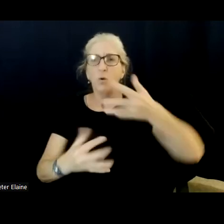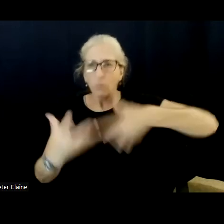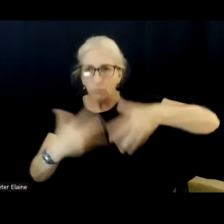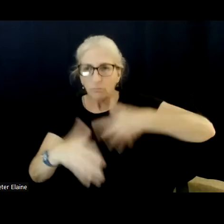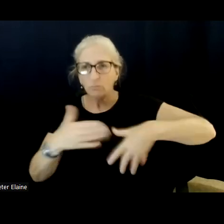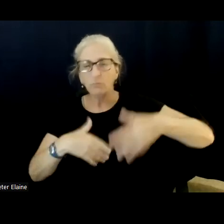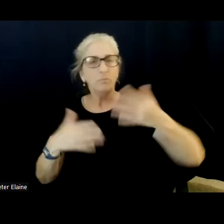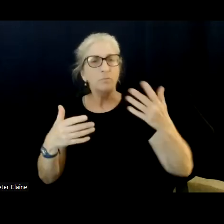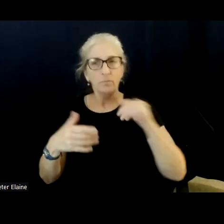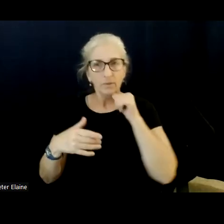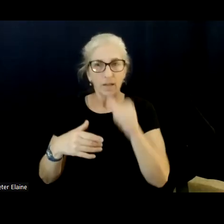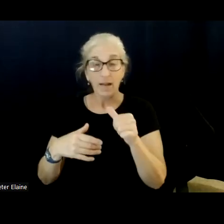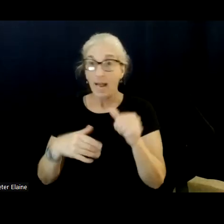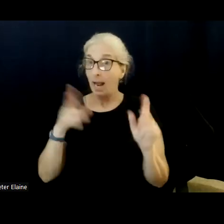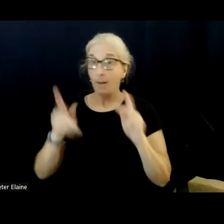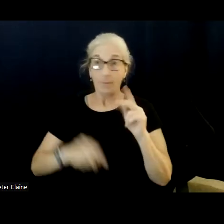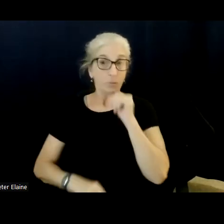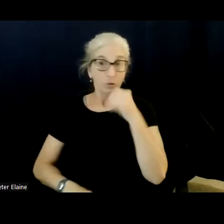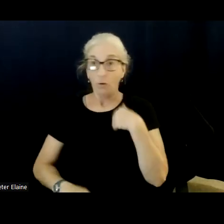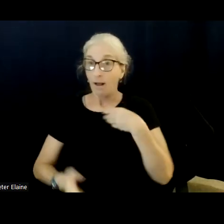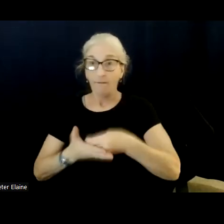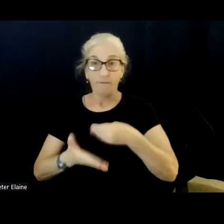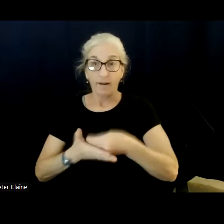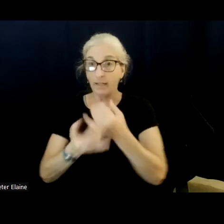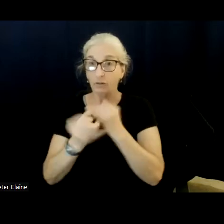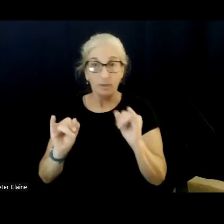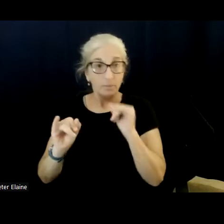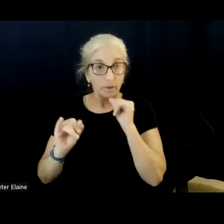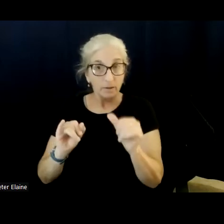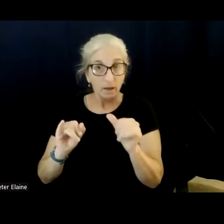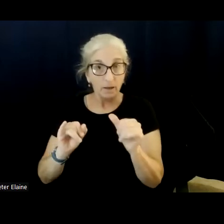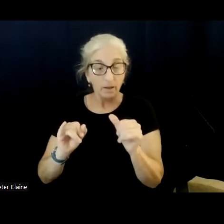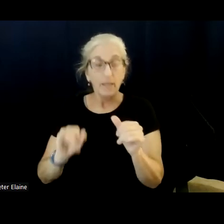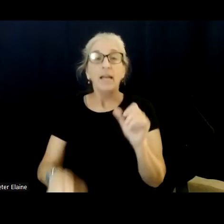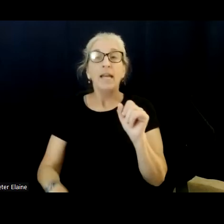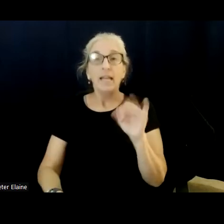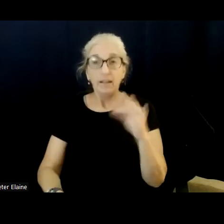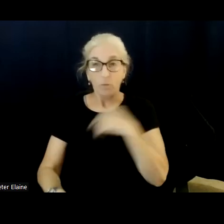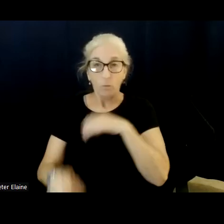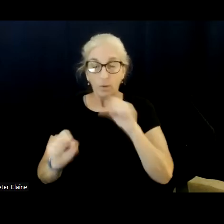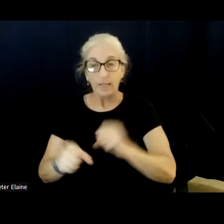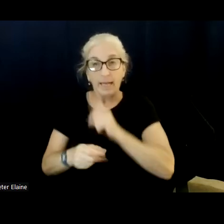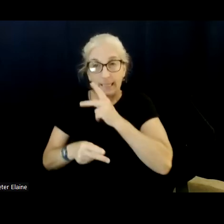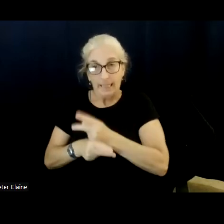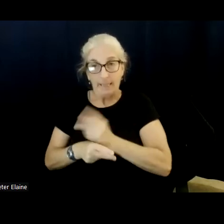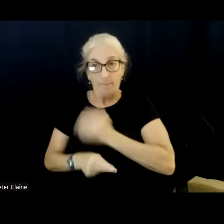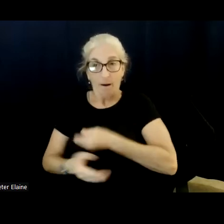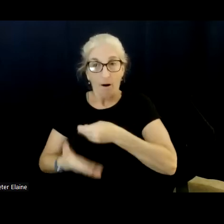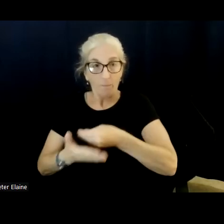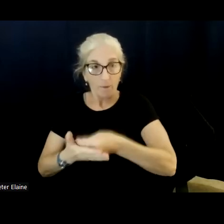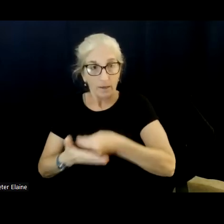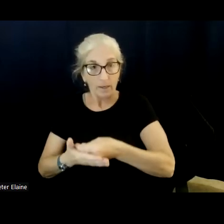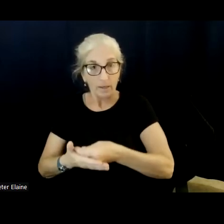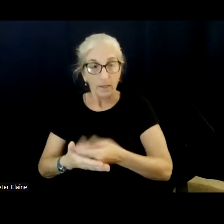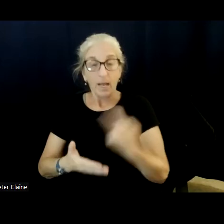financial independence. So if we're able to keep more of our money, and then we also take it upon ourselves, to start